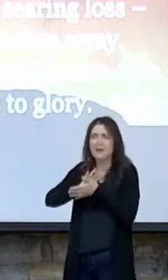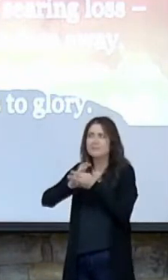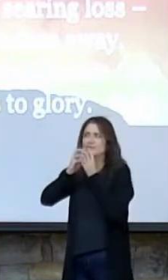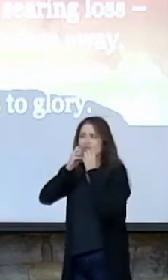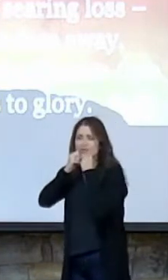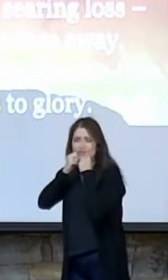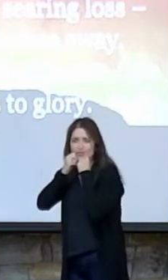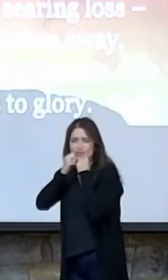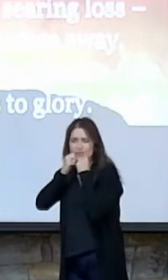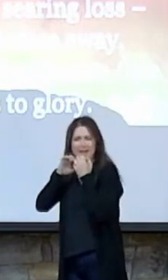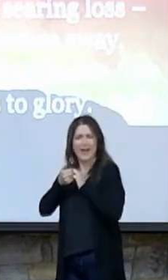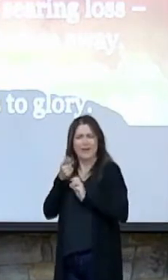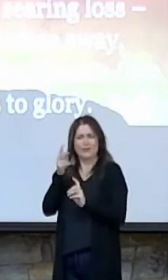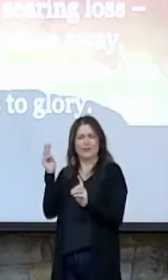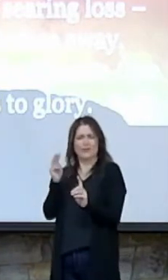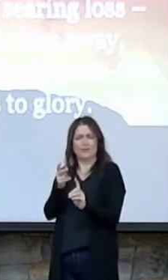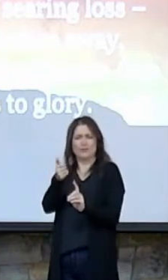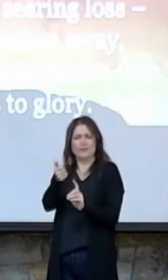yourself?